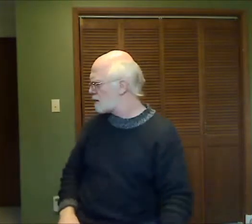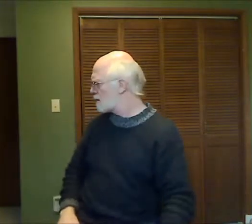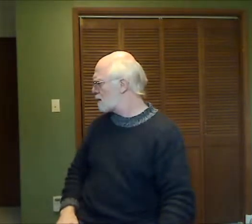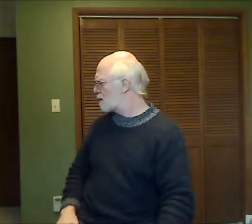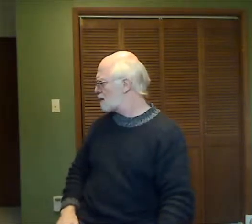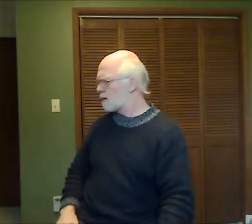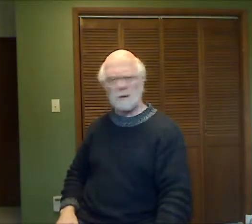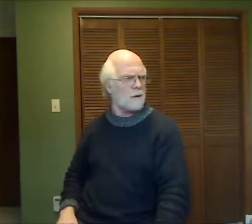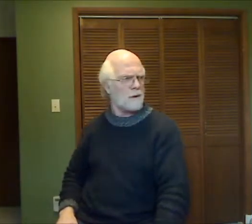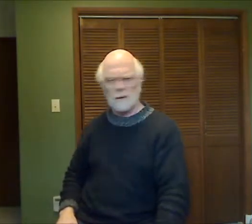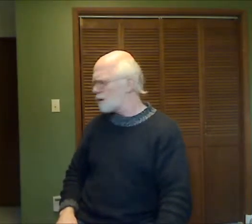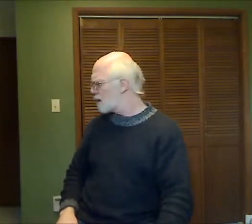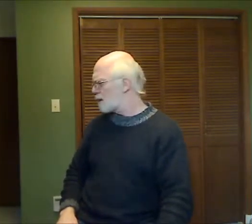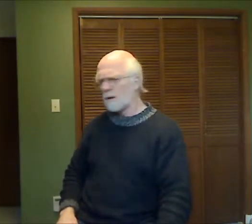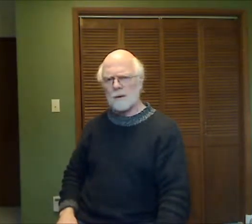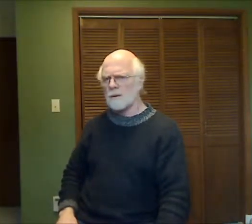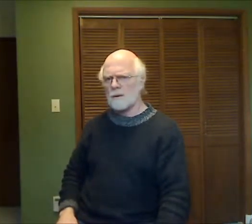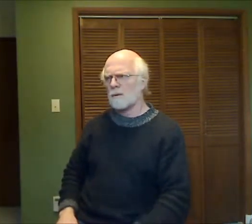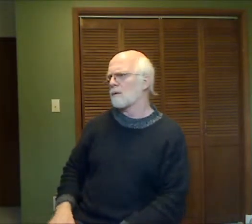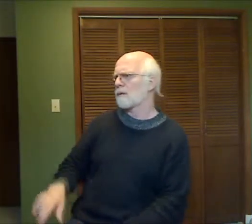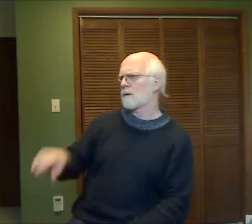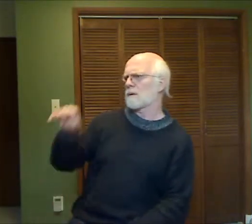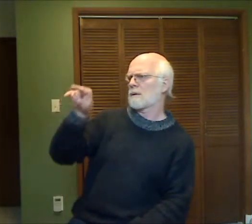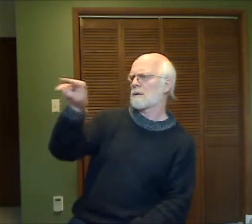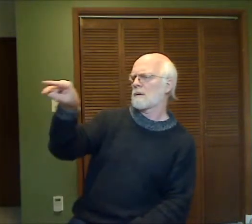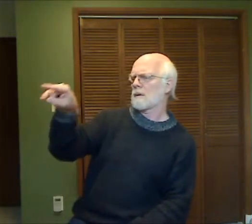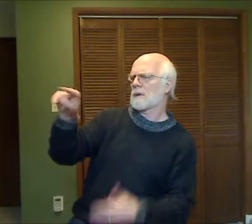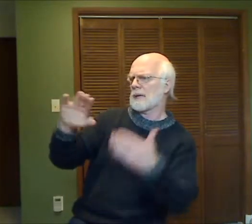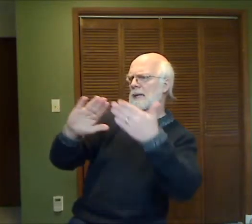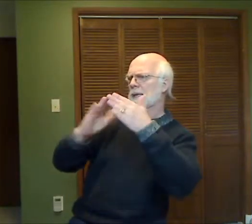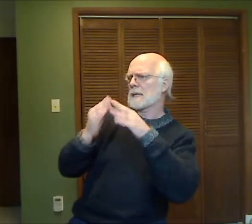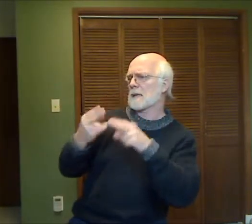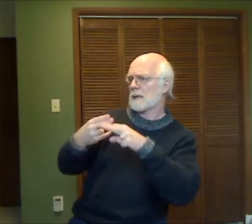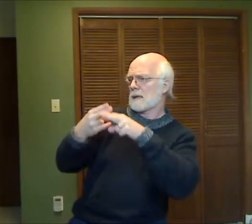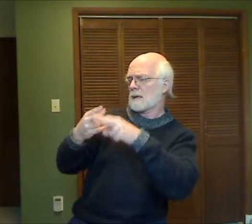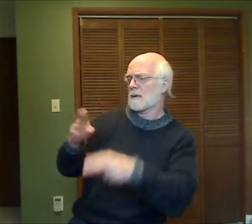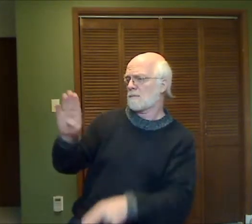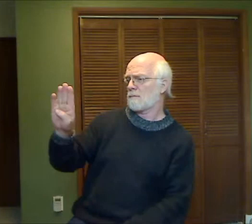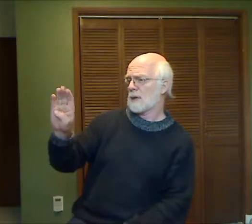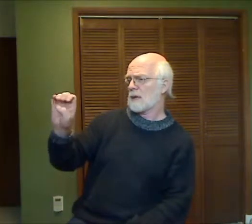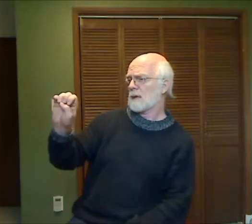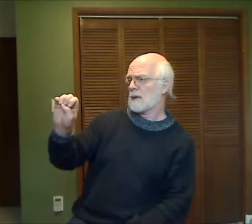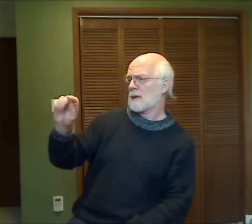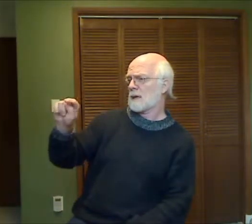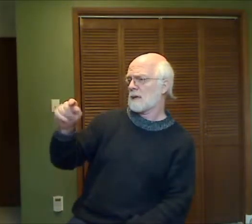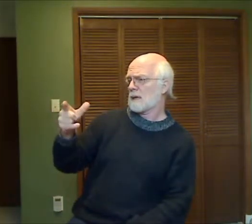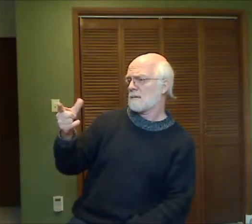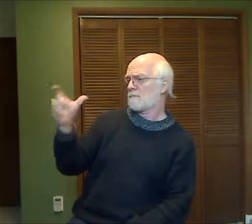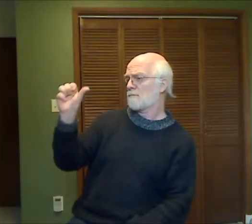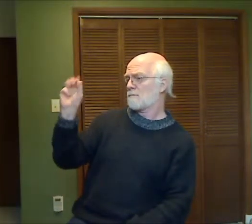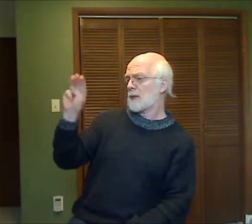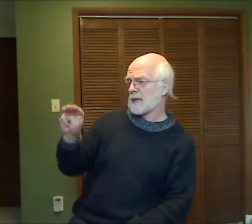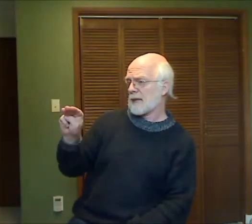And the shepherds say, the town over there,